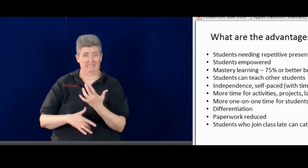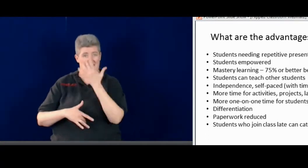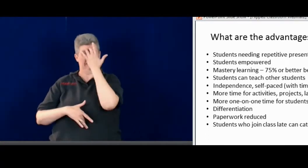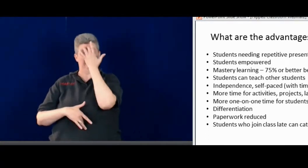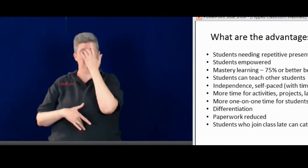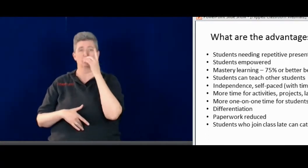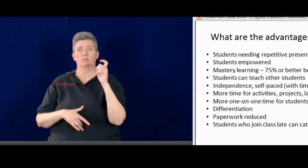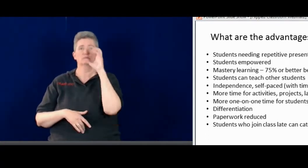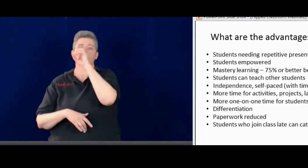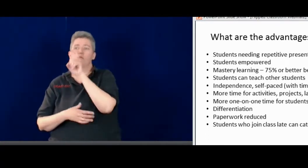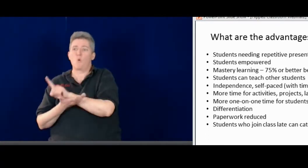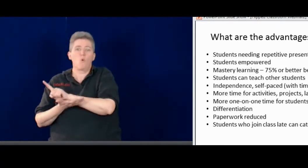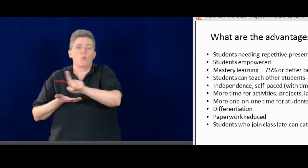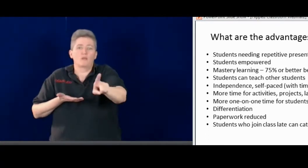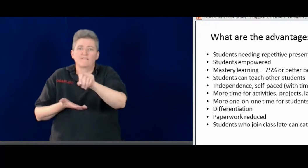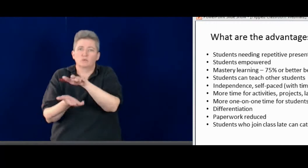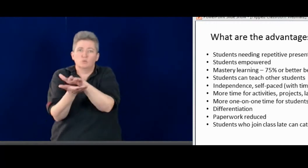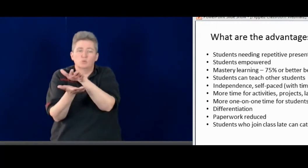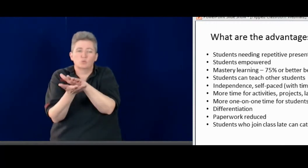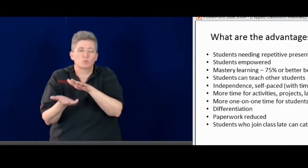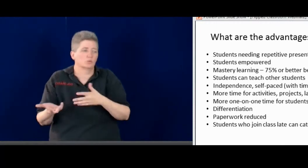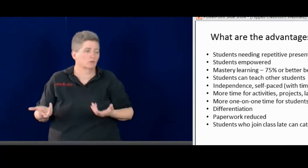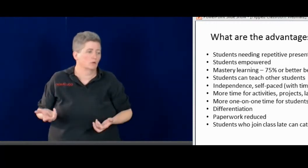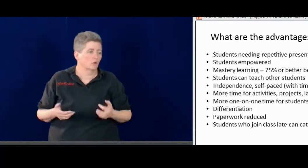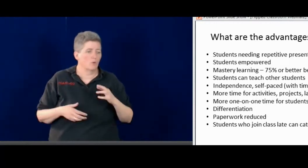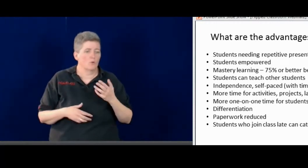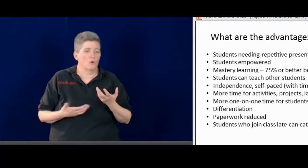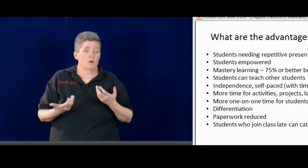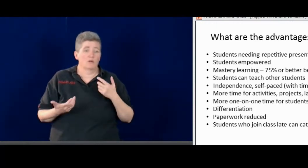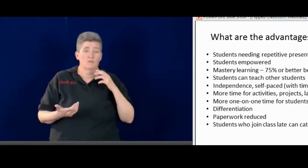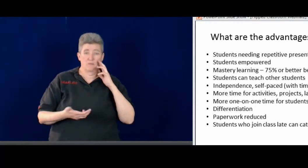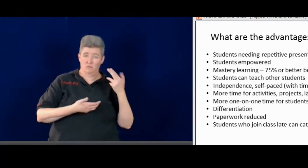have missed. Maybe they've been sick for a week,